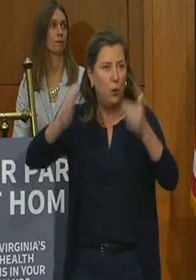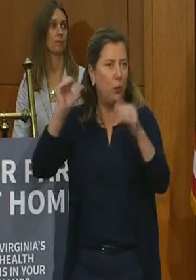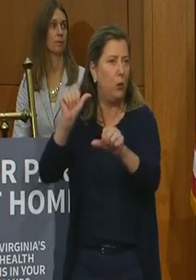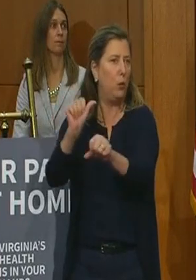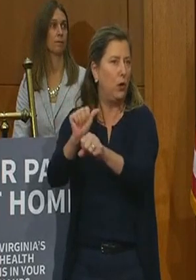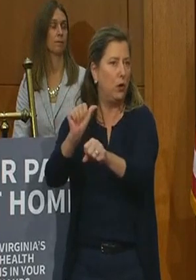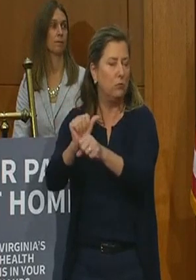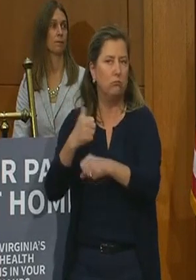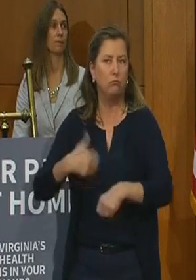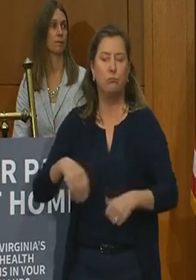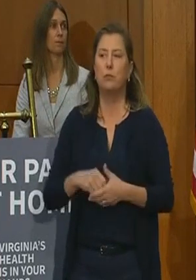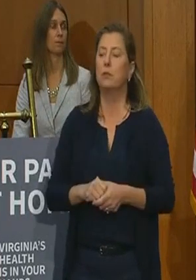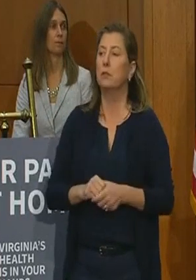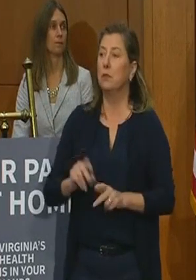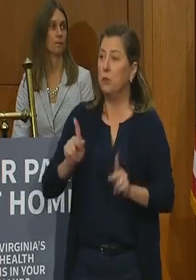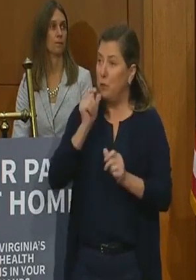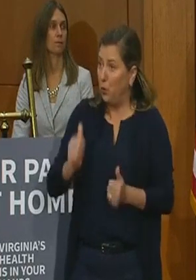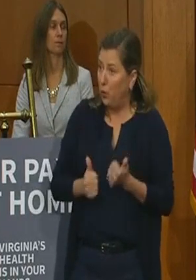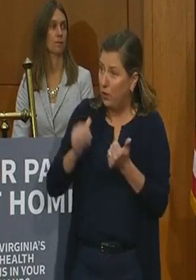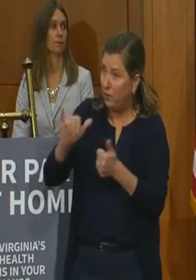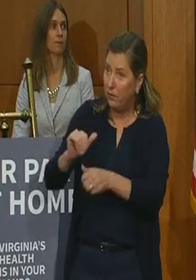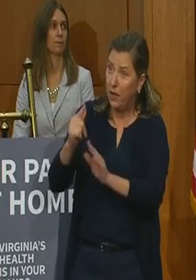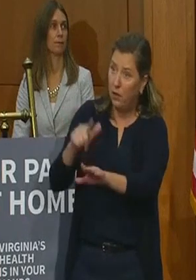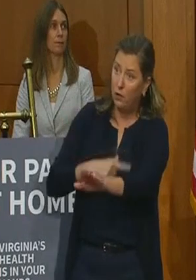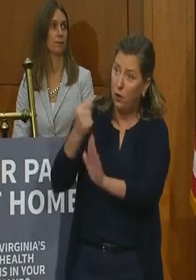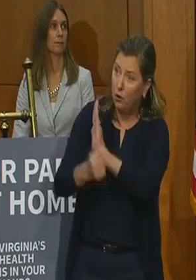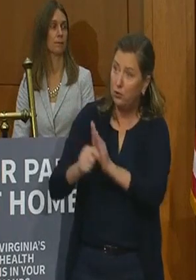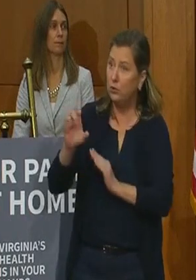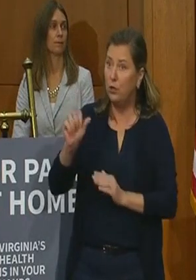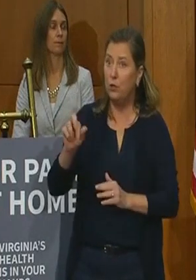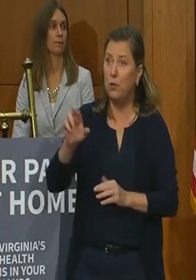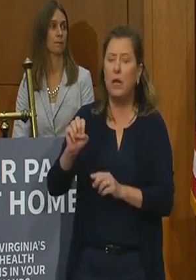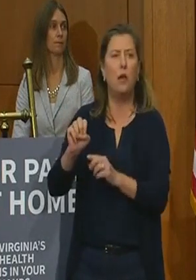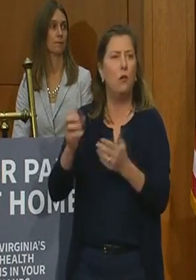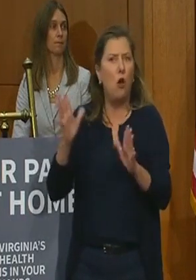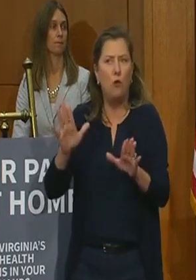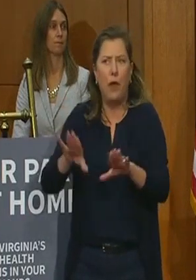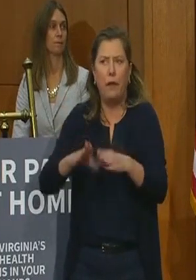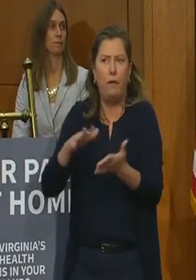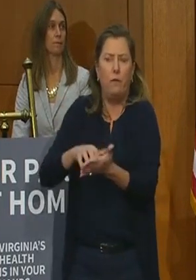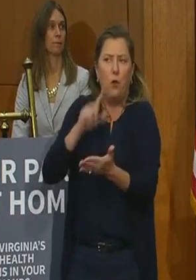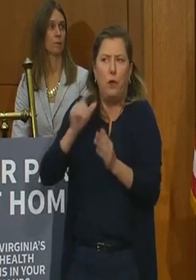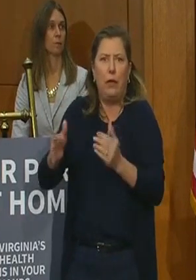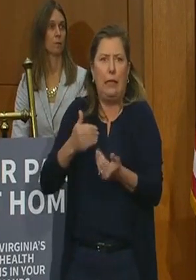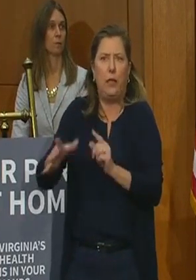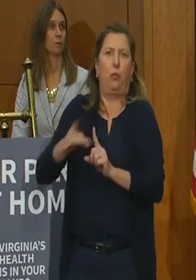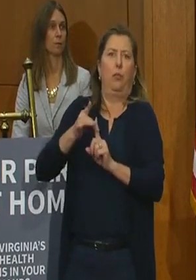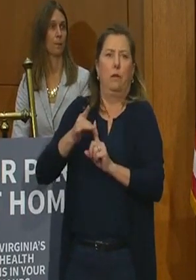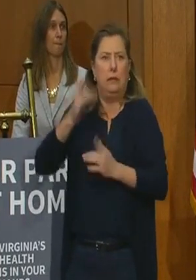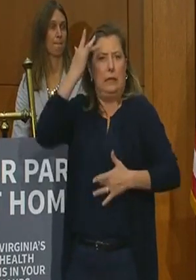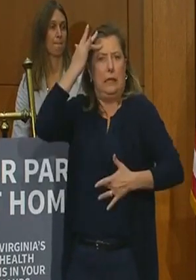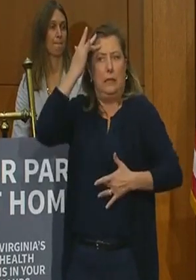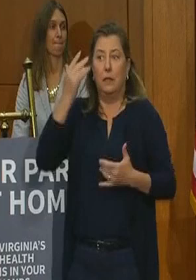The people who live in long-term care facilities are already vulnerable to sickness. And now, because of social